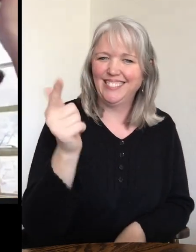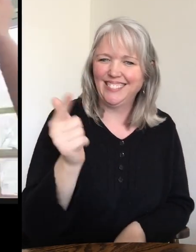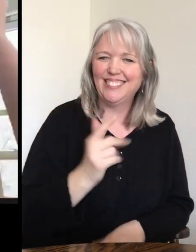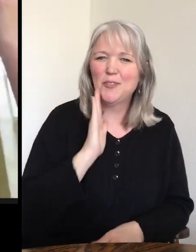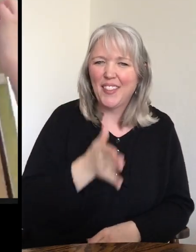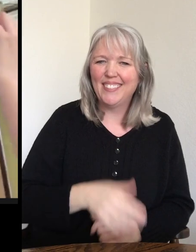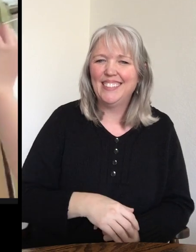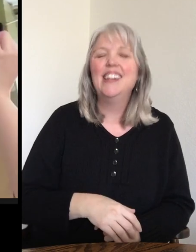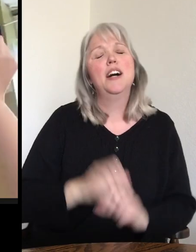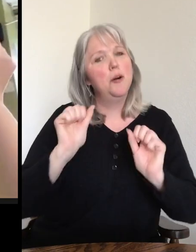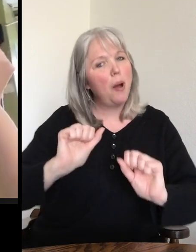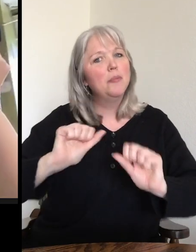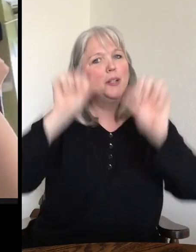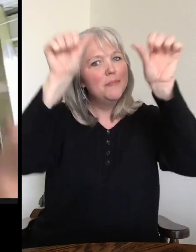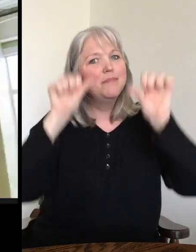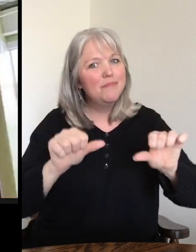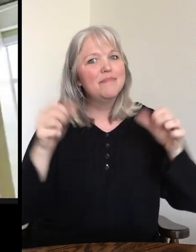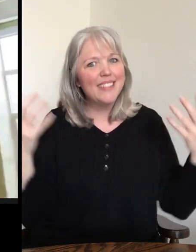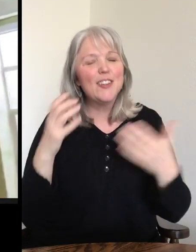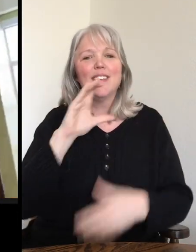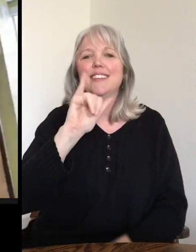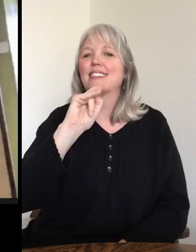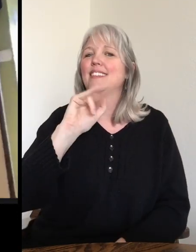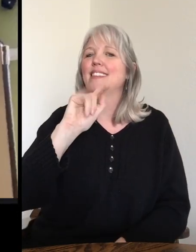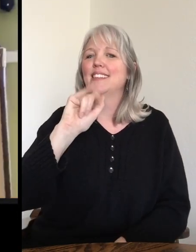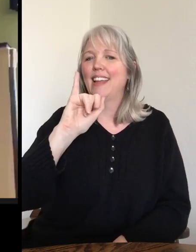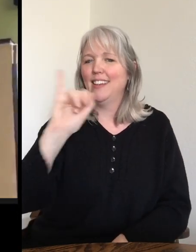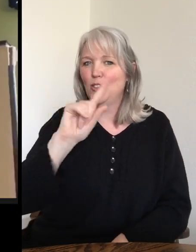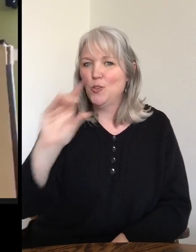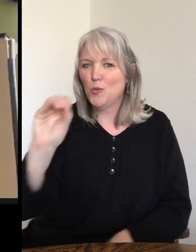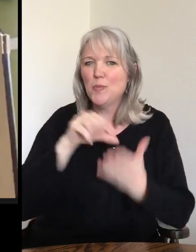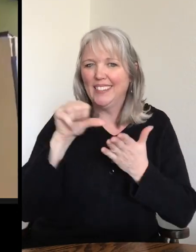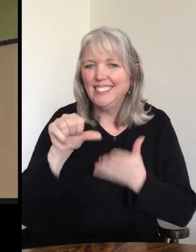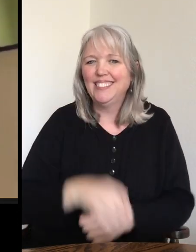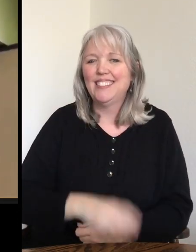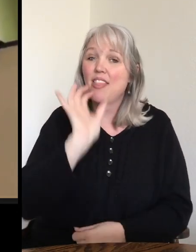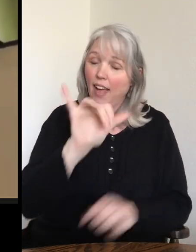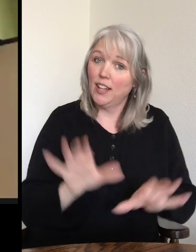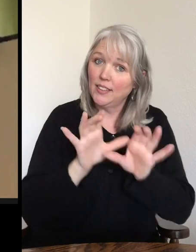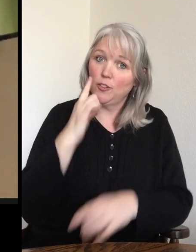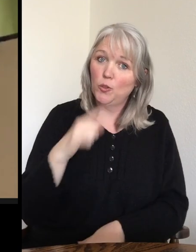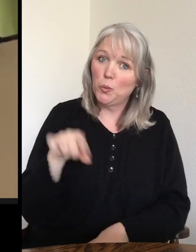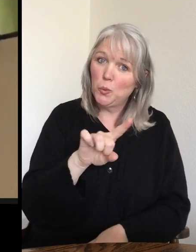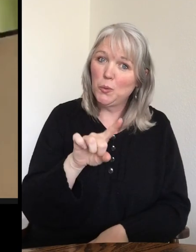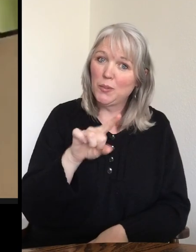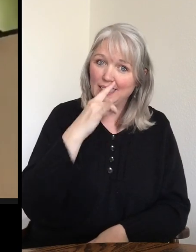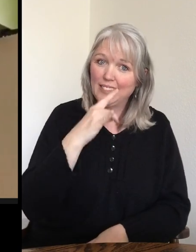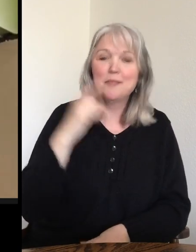on and possibly even post it on the Cincinnati Zoo's page. So there's an activity for you kids to do later